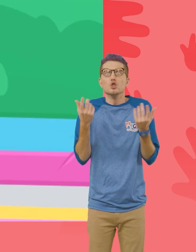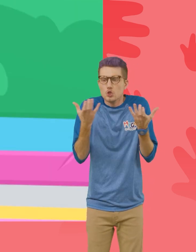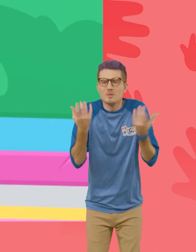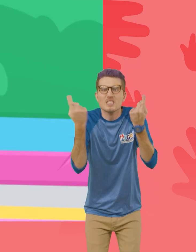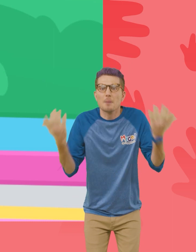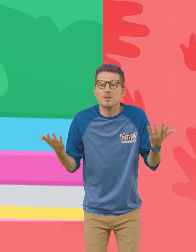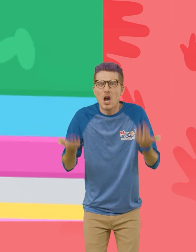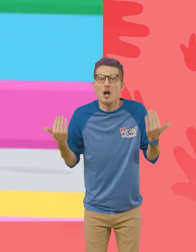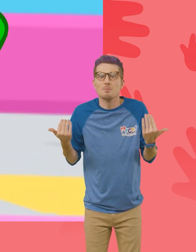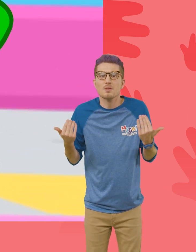awful!